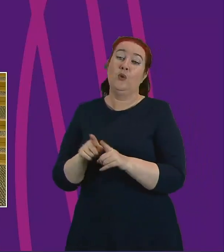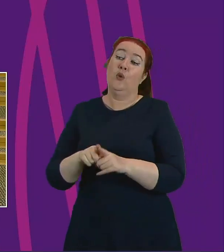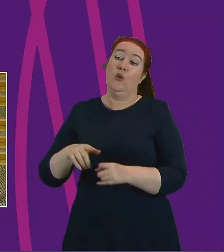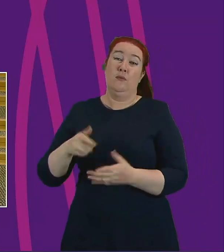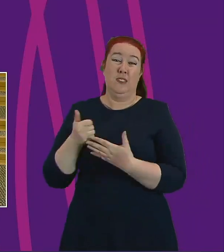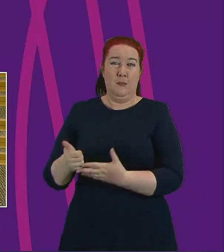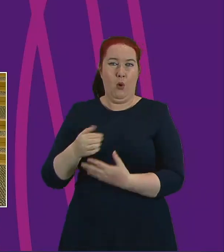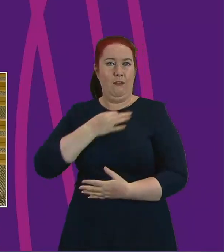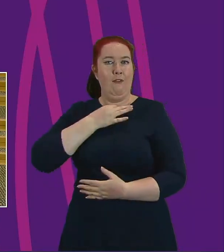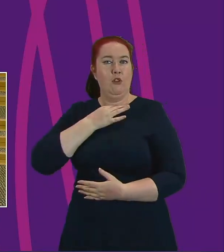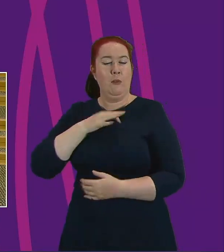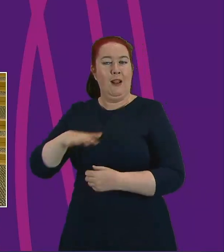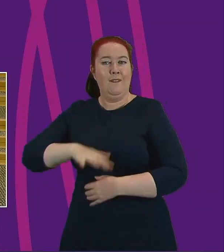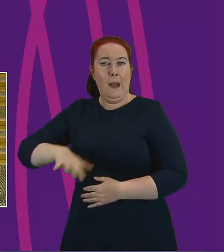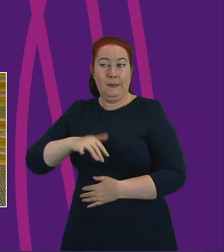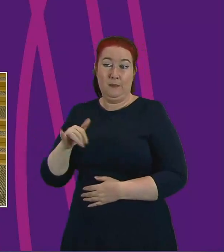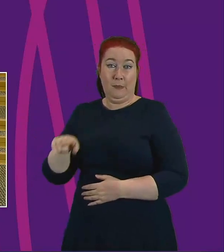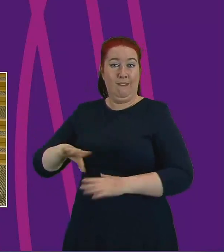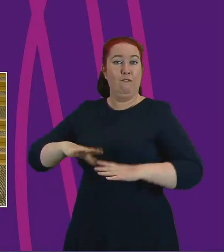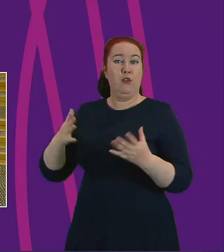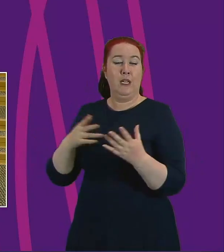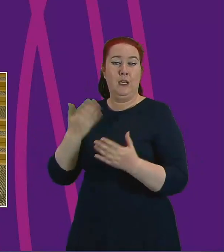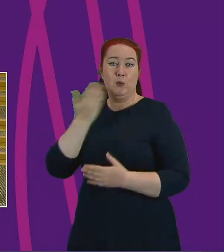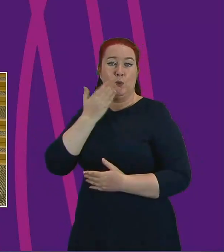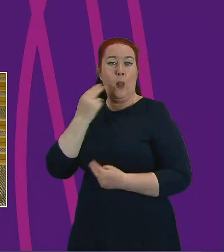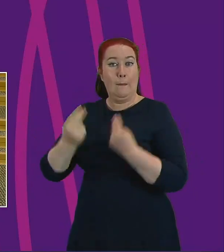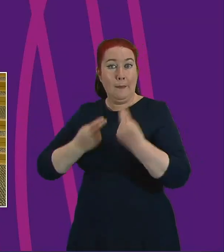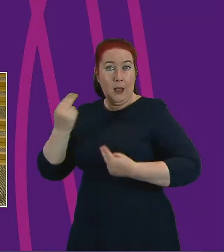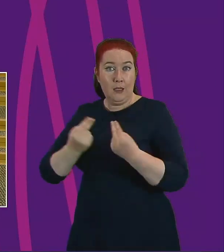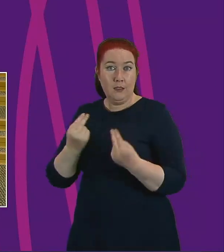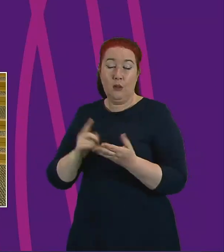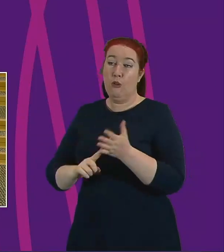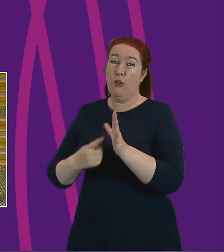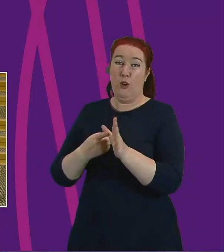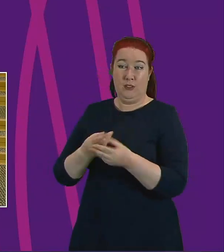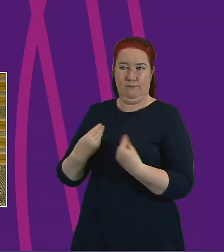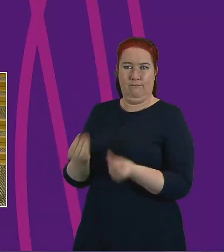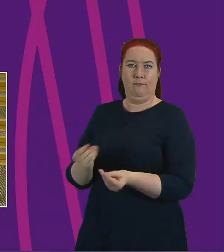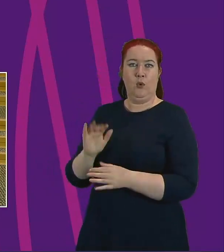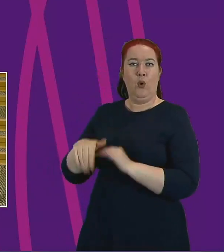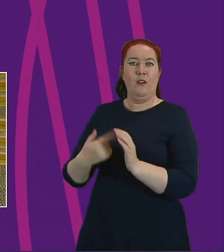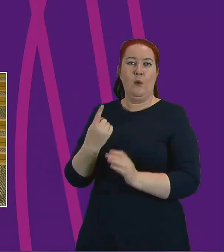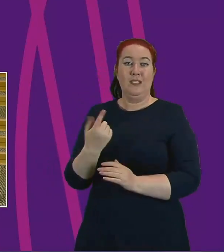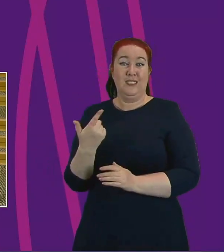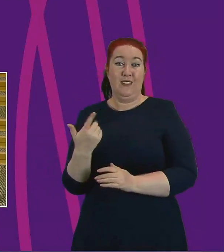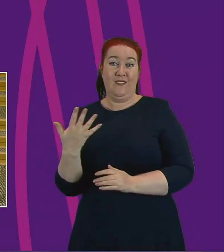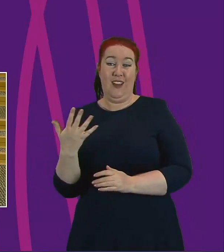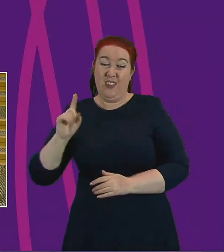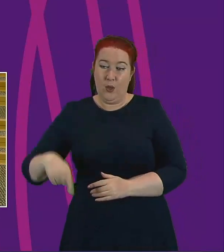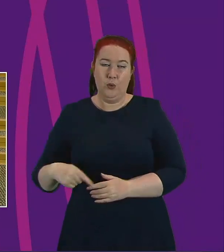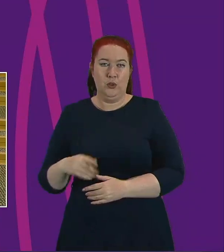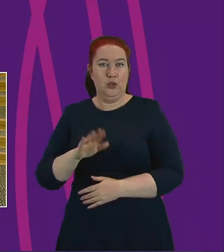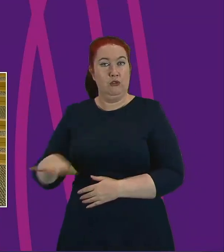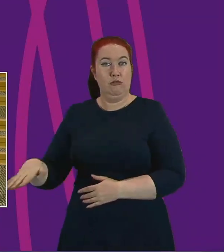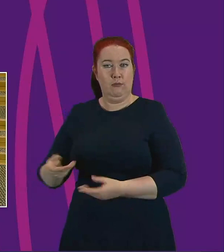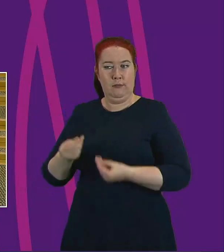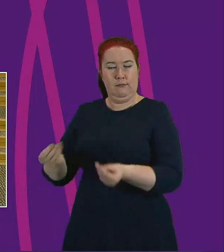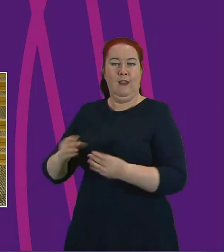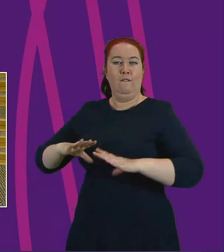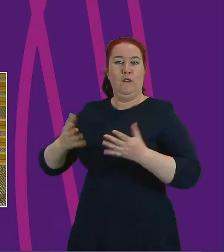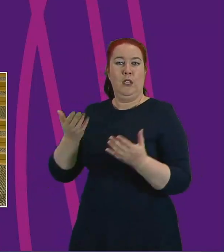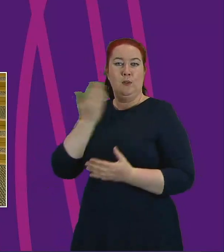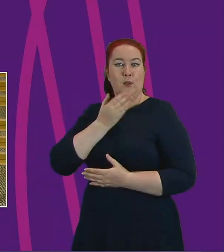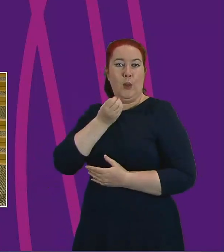meals with support for authorities delivering over 175,000 children with a free school meal provision. But